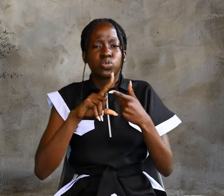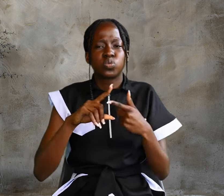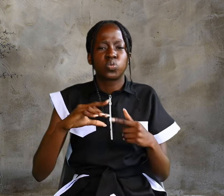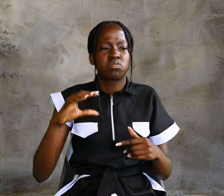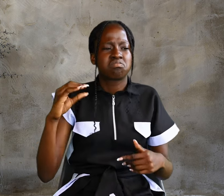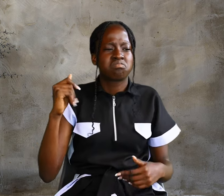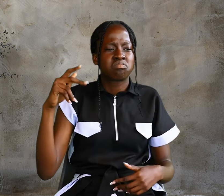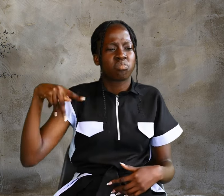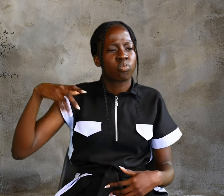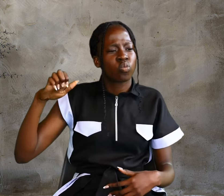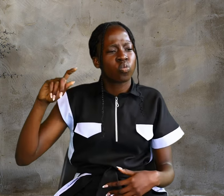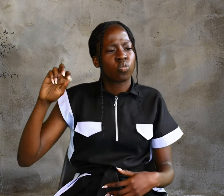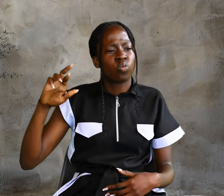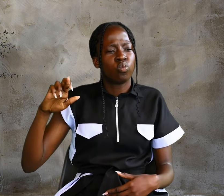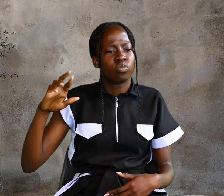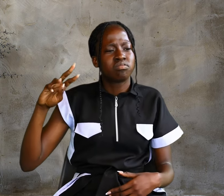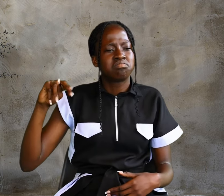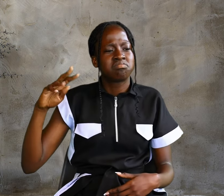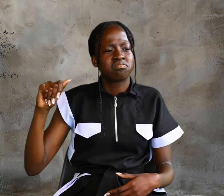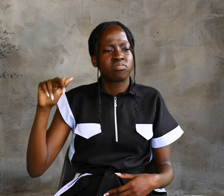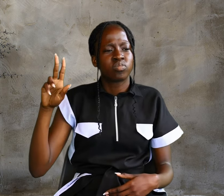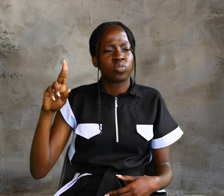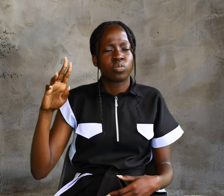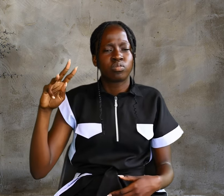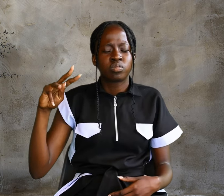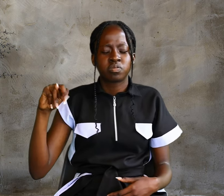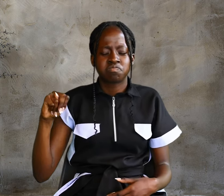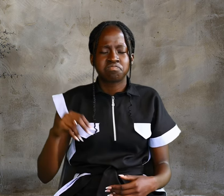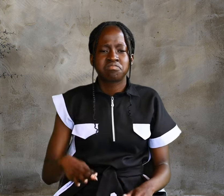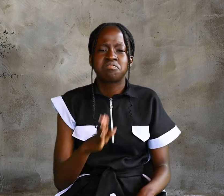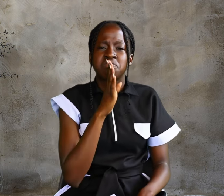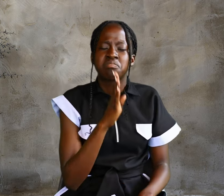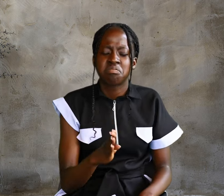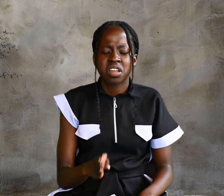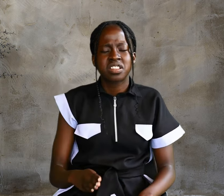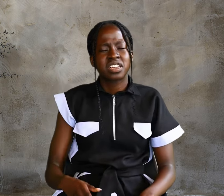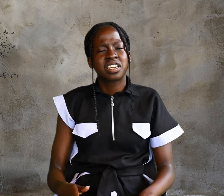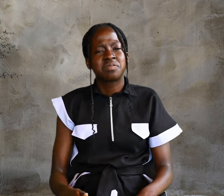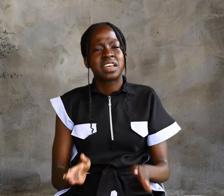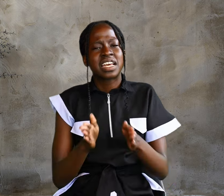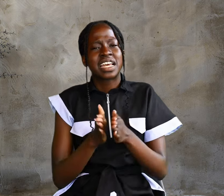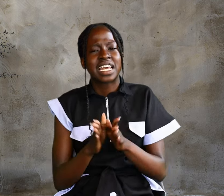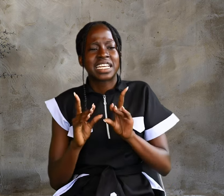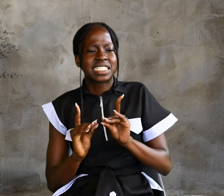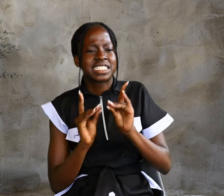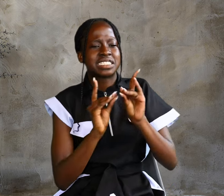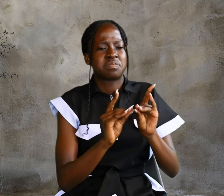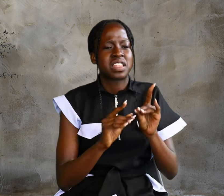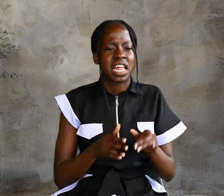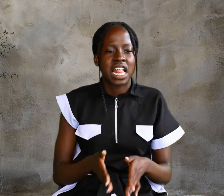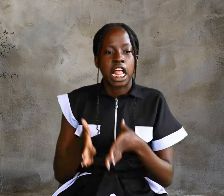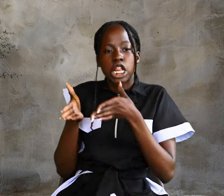With his mother and brothers and his disciples. There they stayed for a few days.